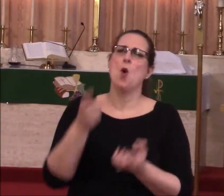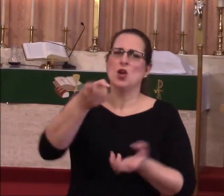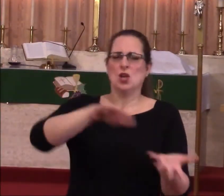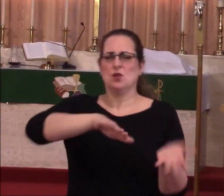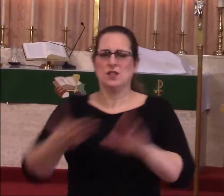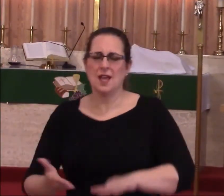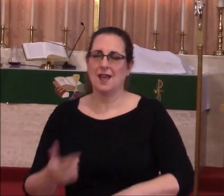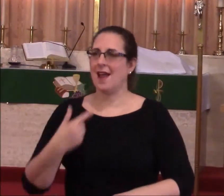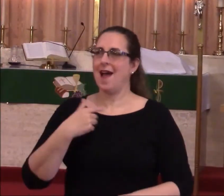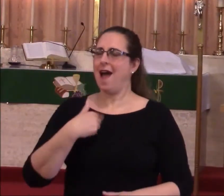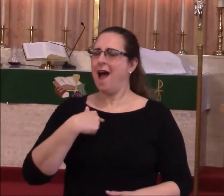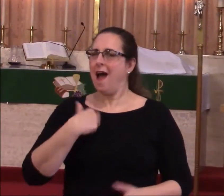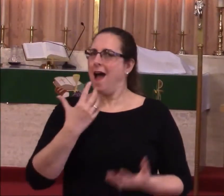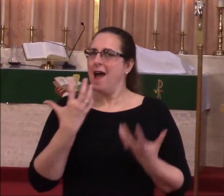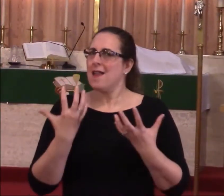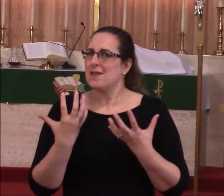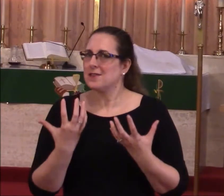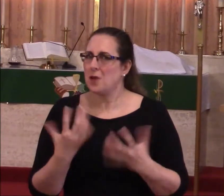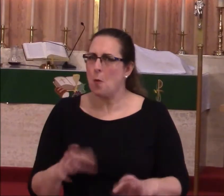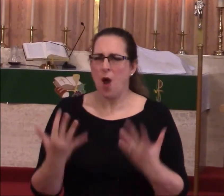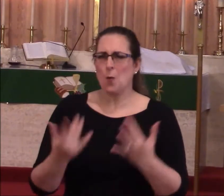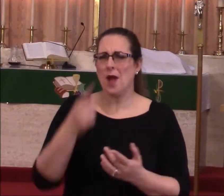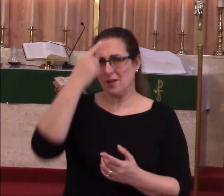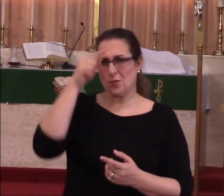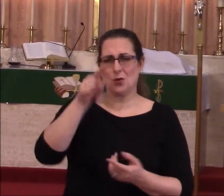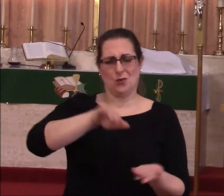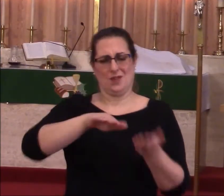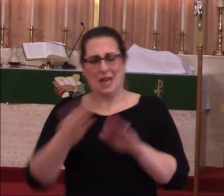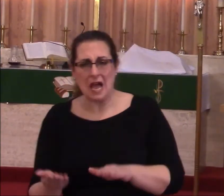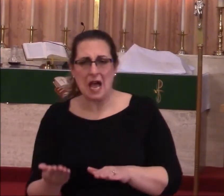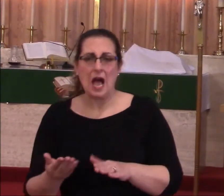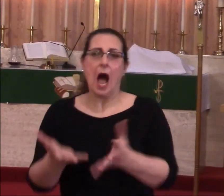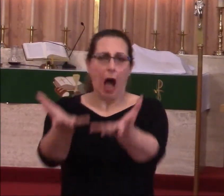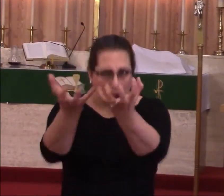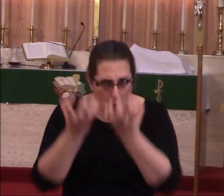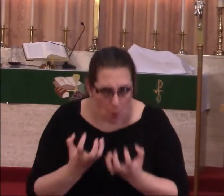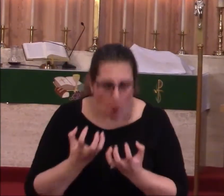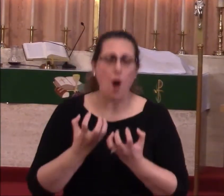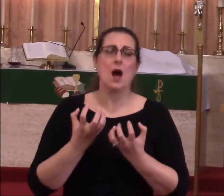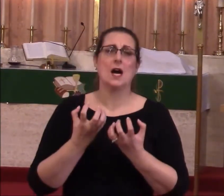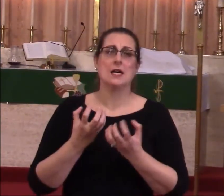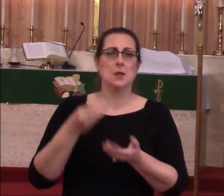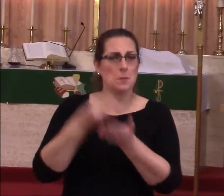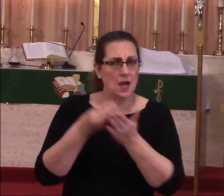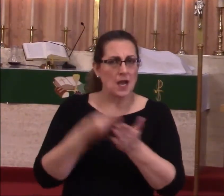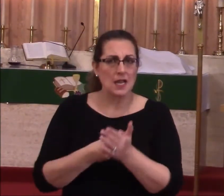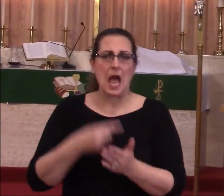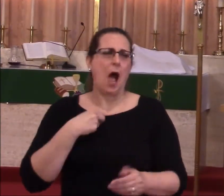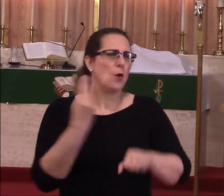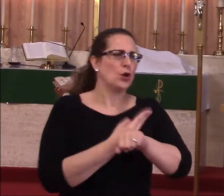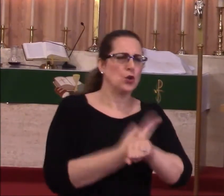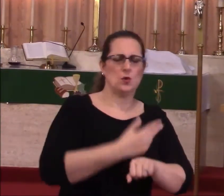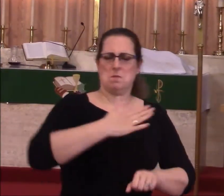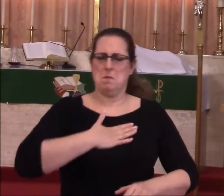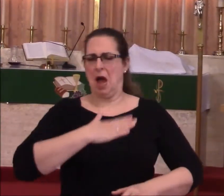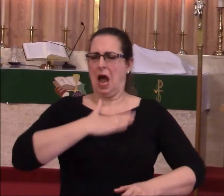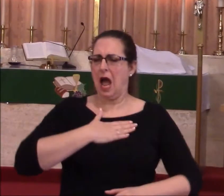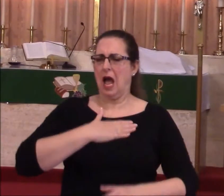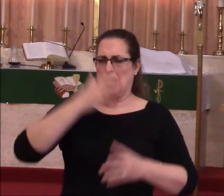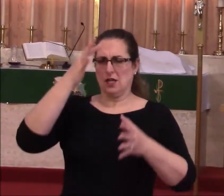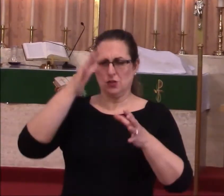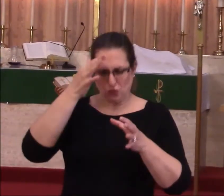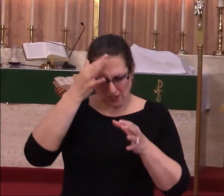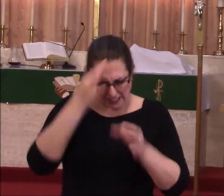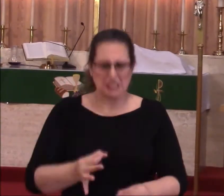have no time to wait for you to die and get my inheritance, give it to me now so I can use it as I want. And then you look at the